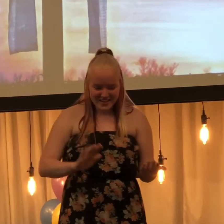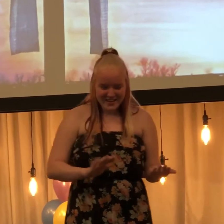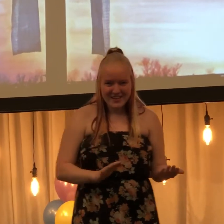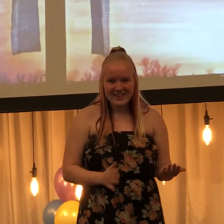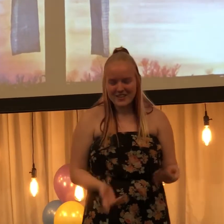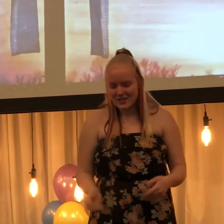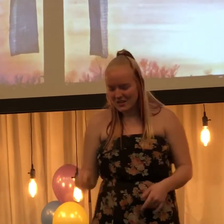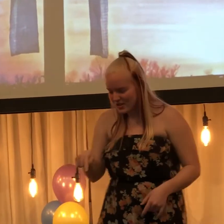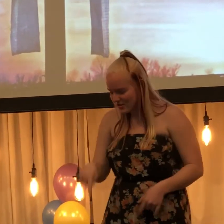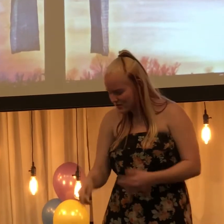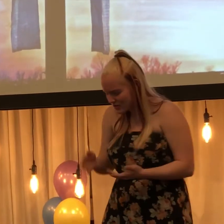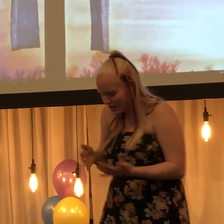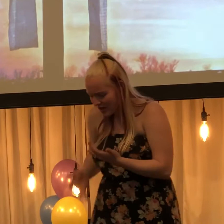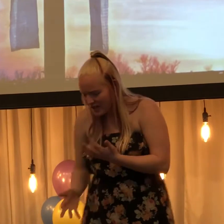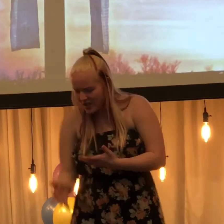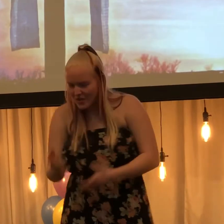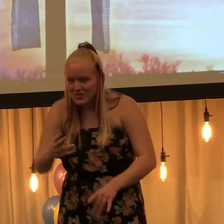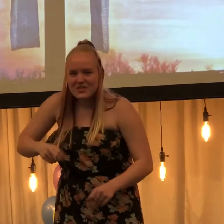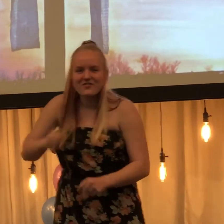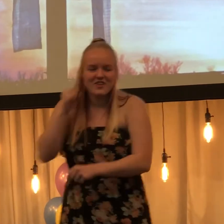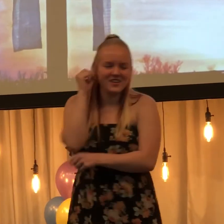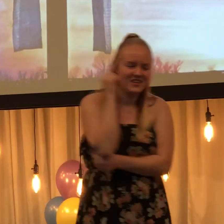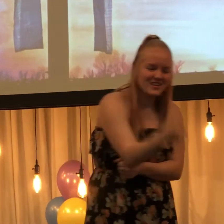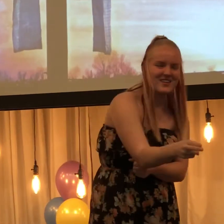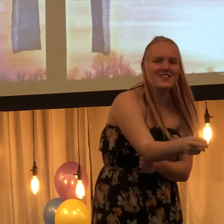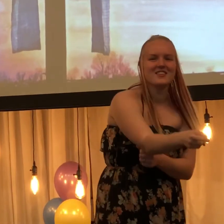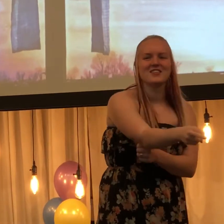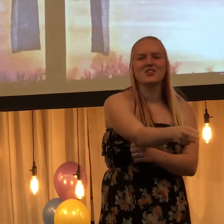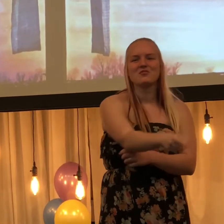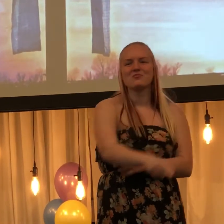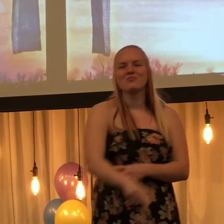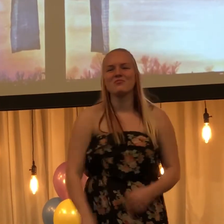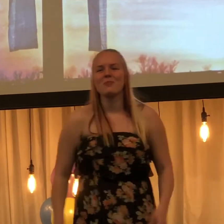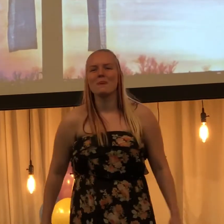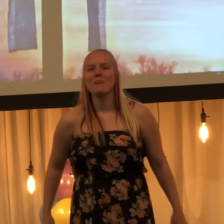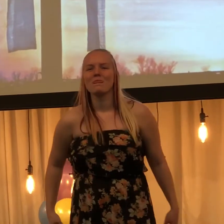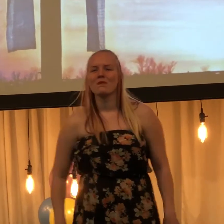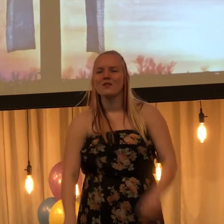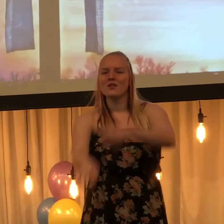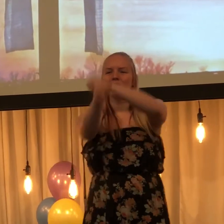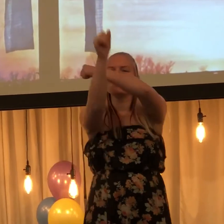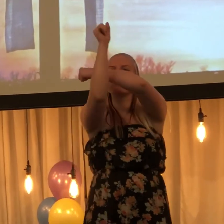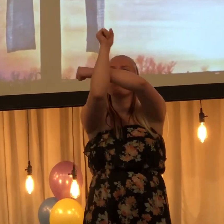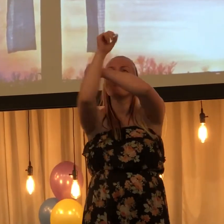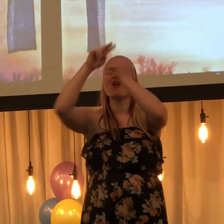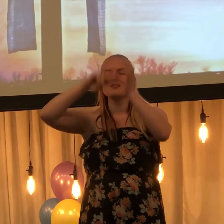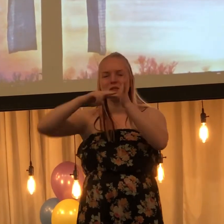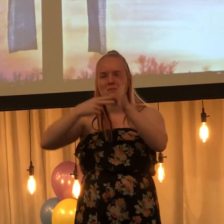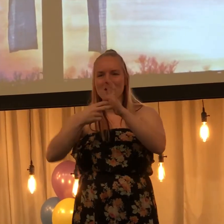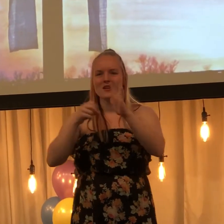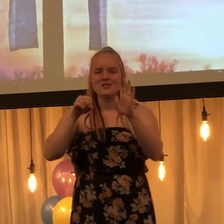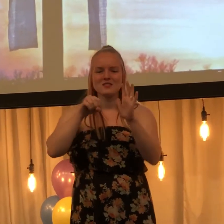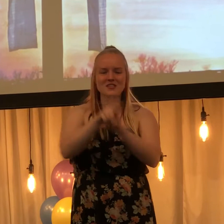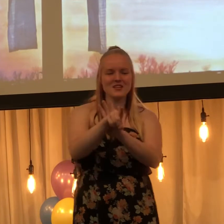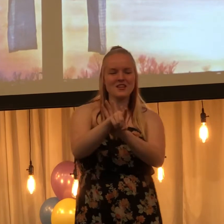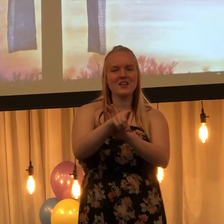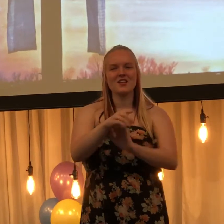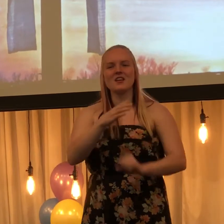is hell's defeat A cross meant to kill,